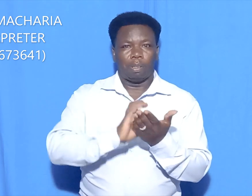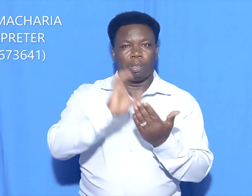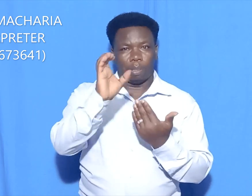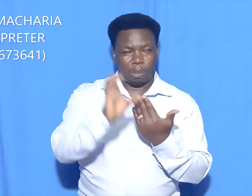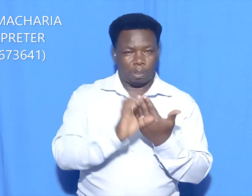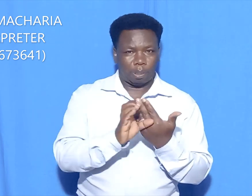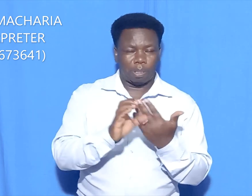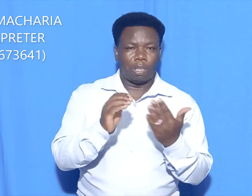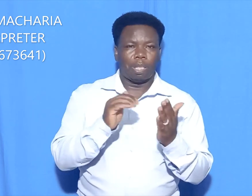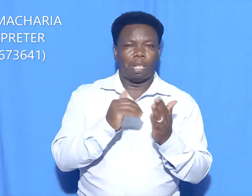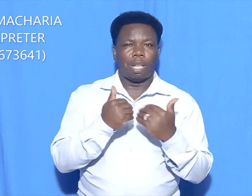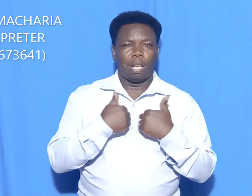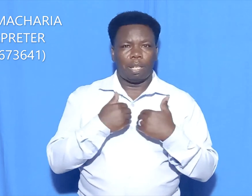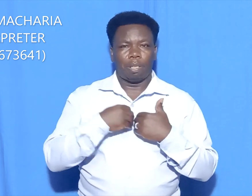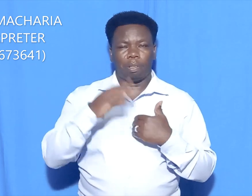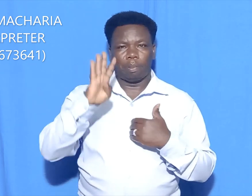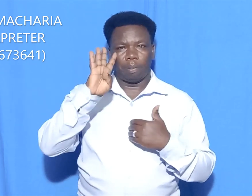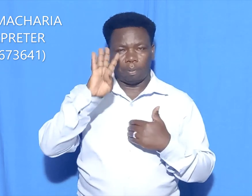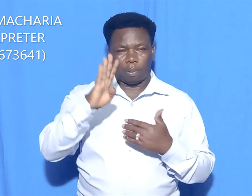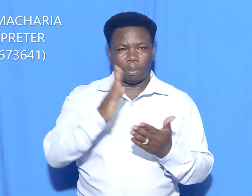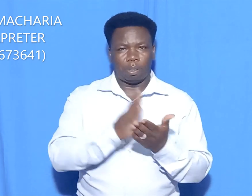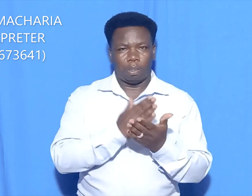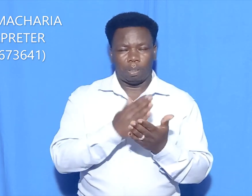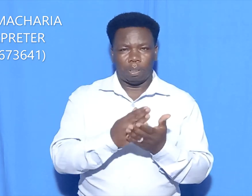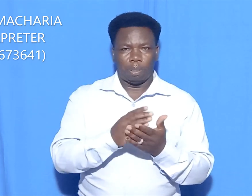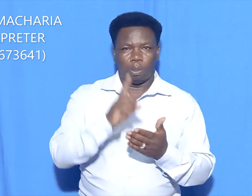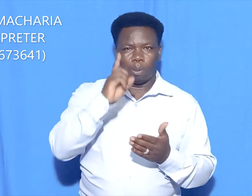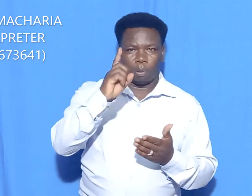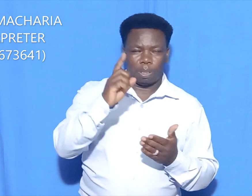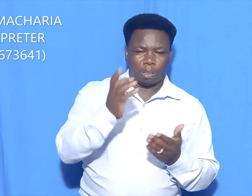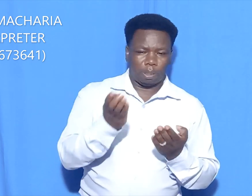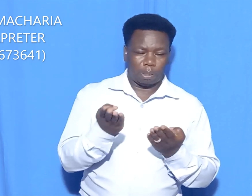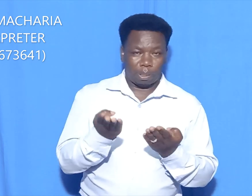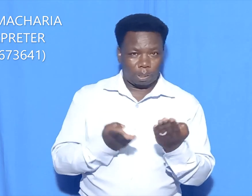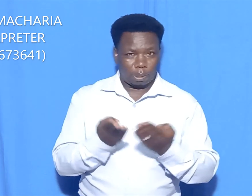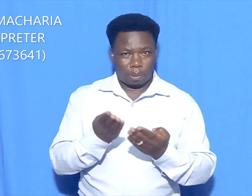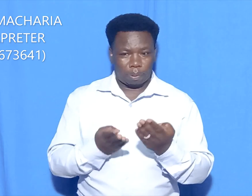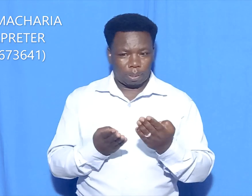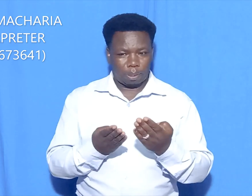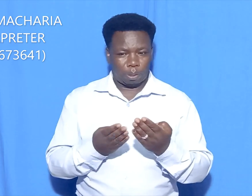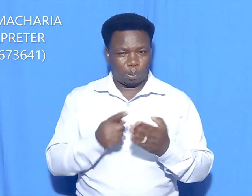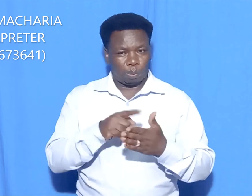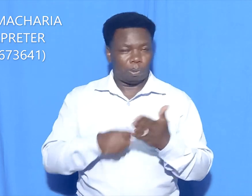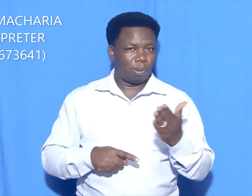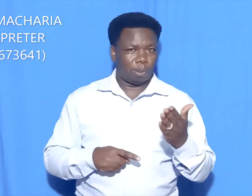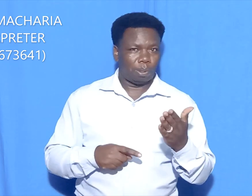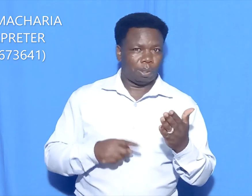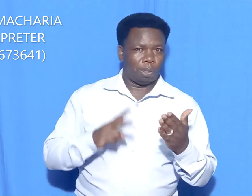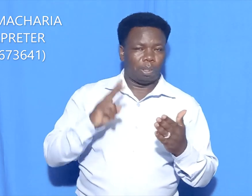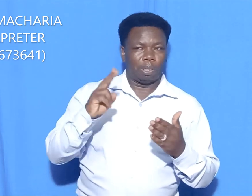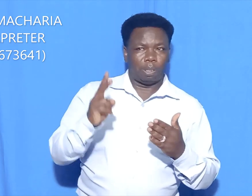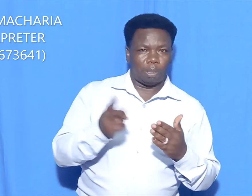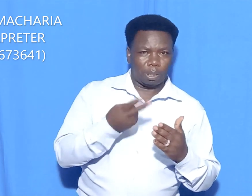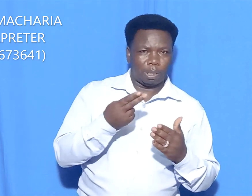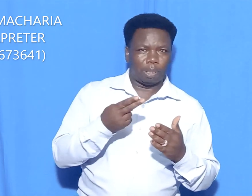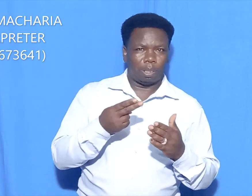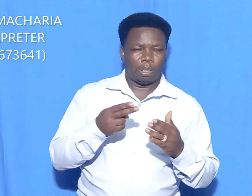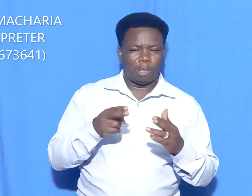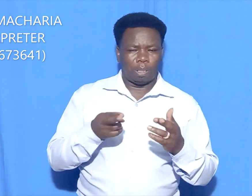first portion is on the services to be provided. The second portion is on the requirement to be asked to